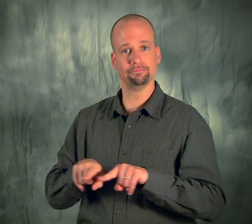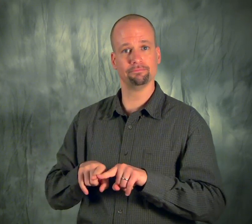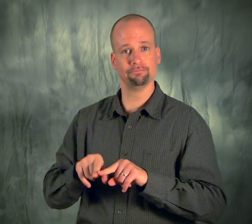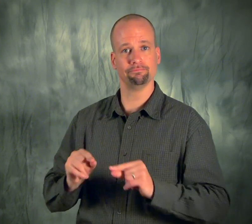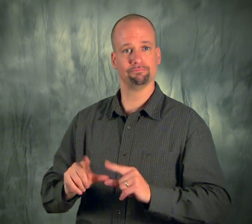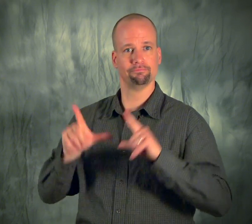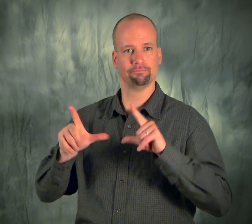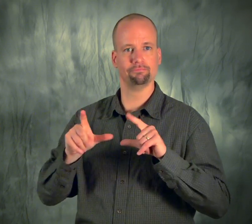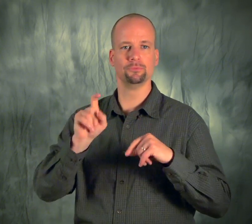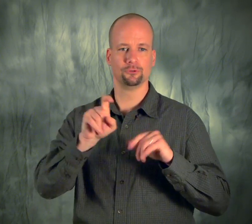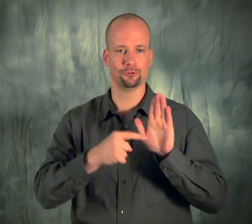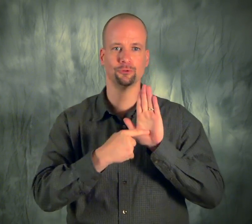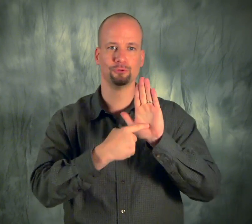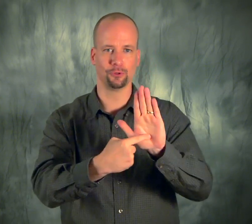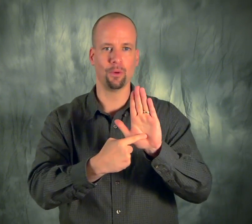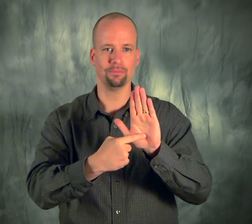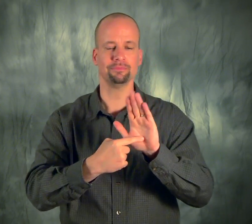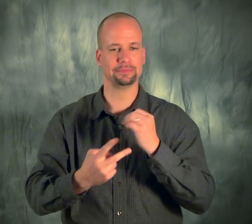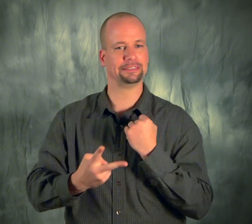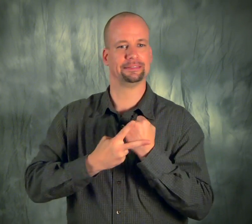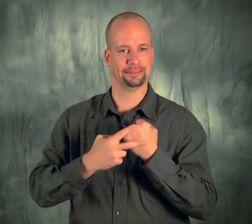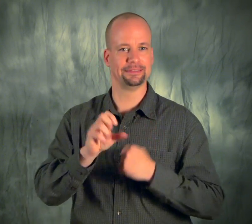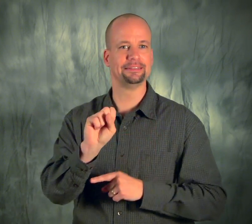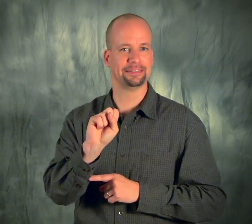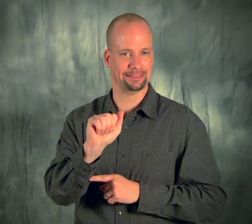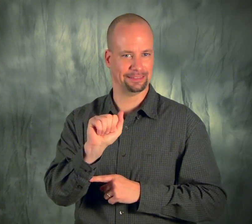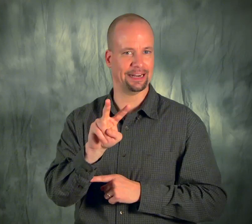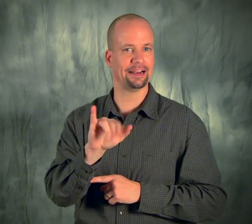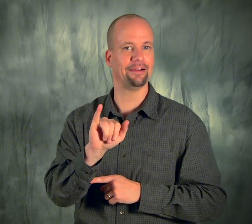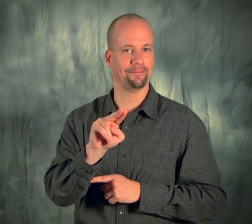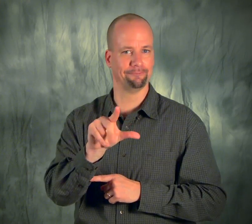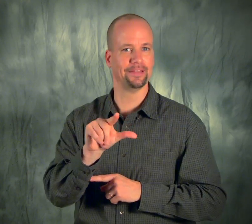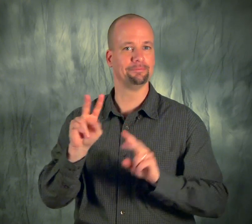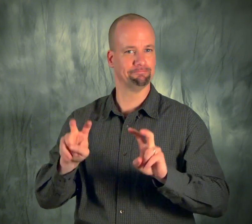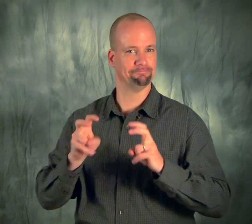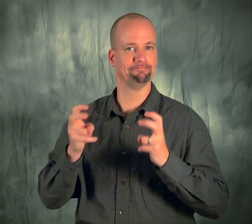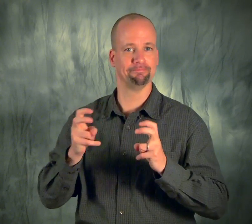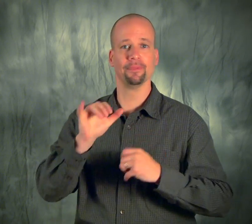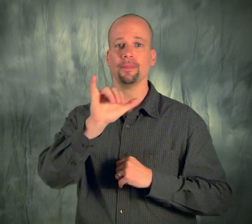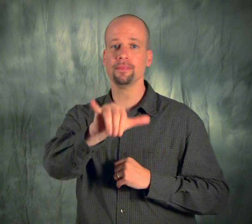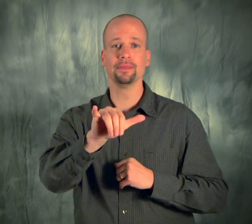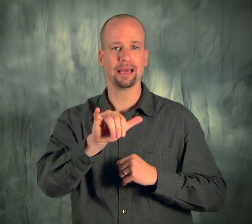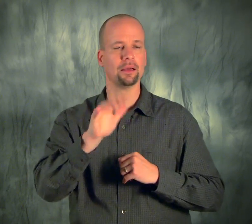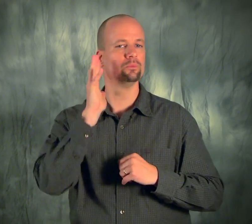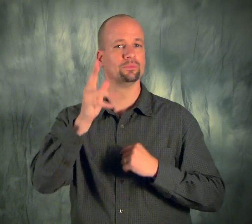The display should show Saving and will save the frequency into the radio's memory.